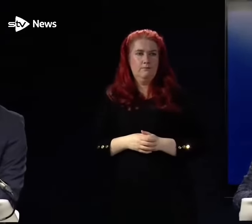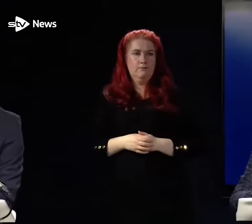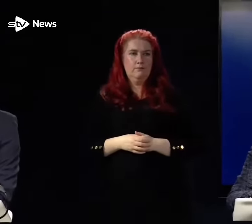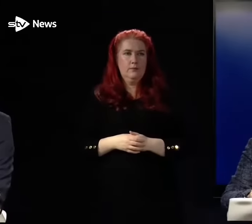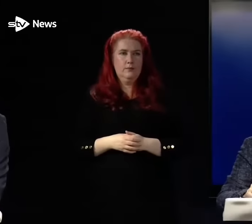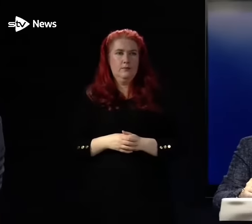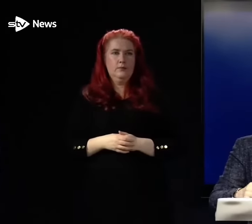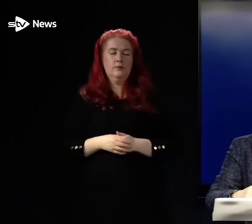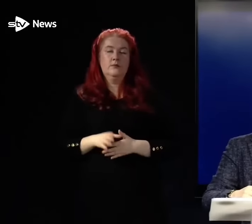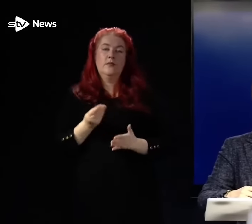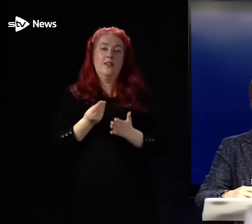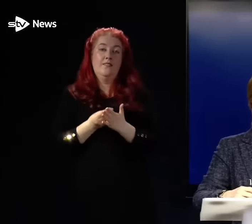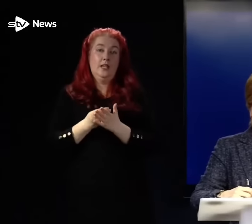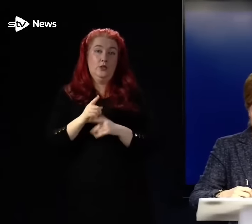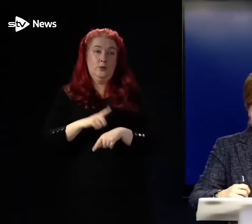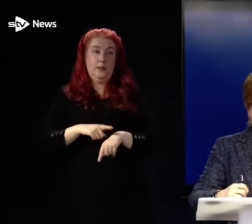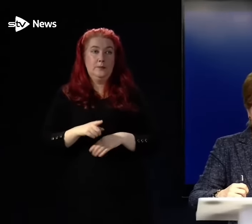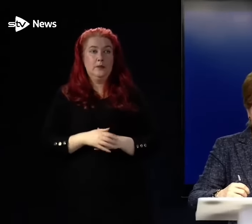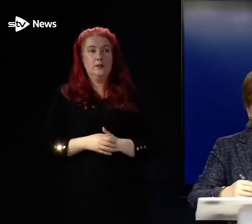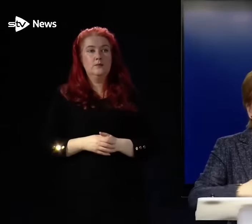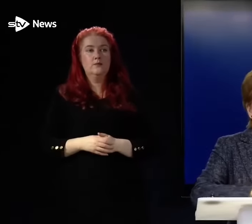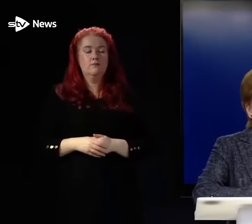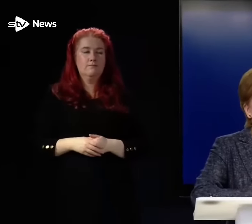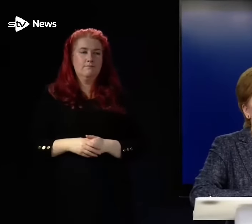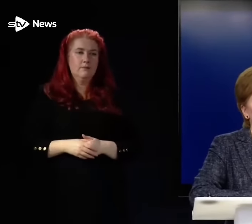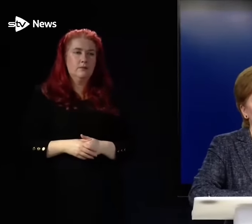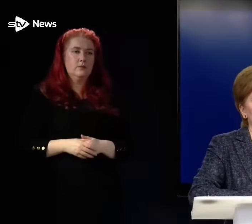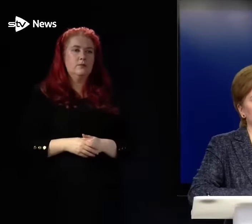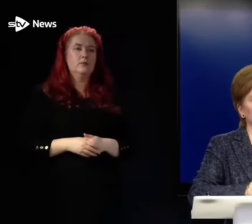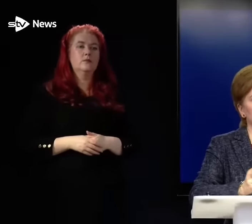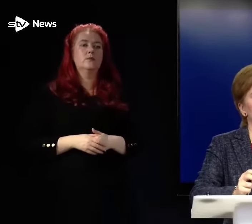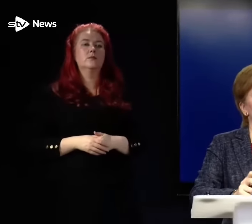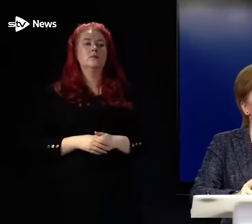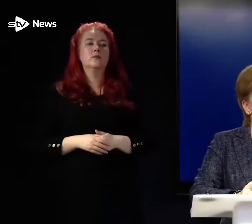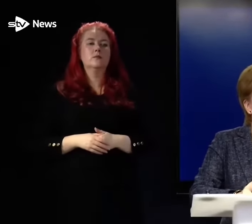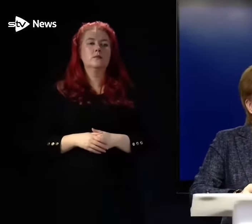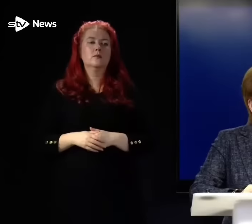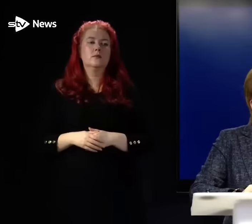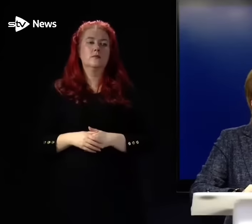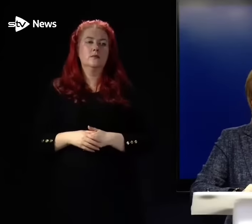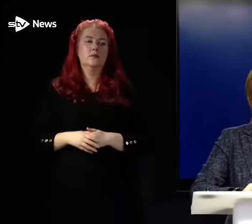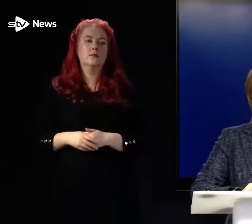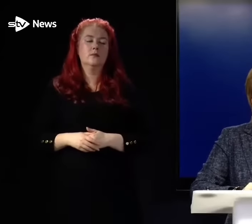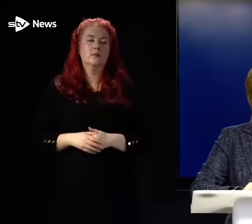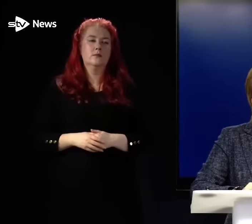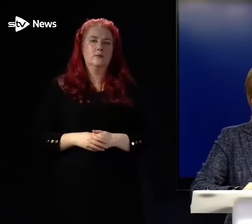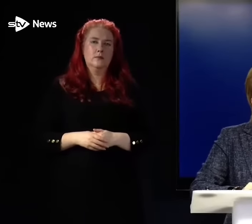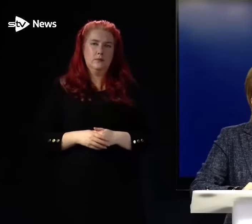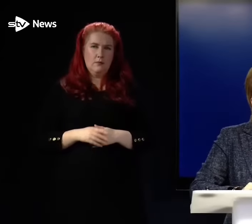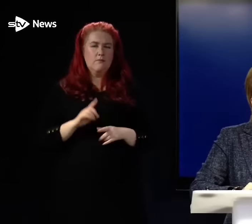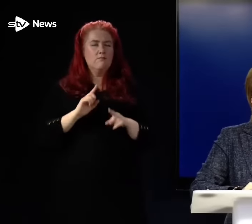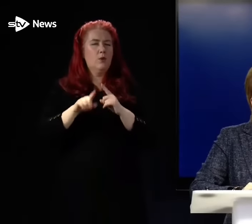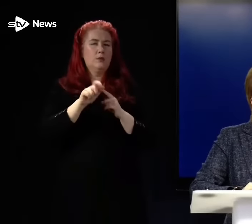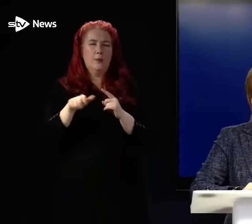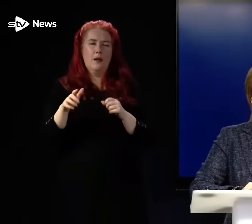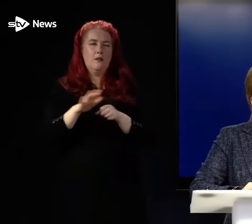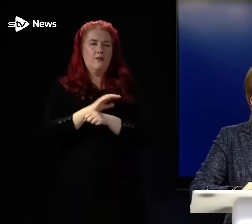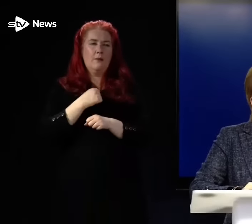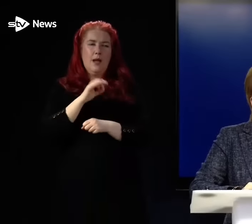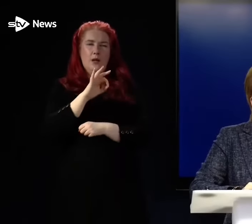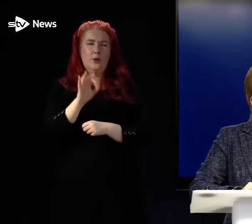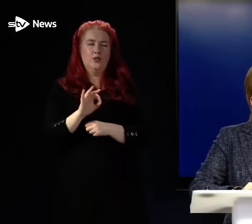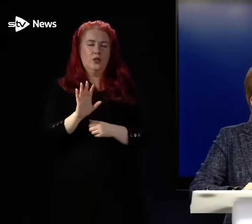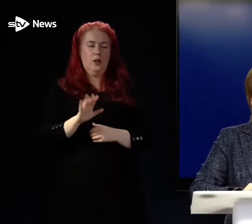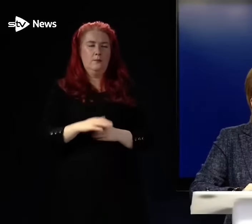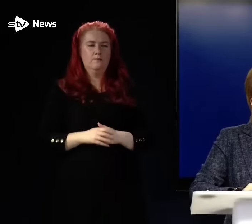Financial Times? Thank you, First Minister. In some words, Gina and Paul have actually sort of covered most of my questions around about